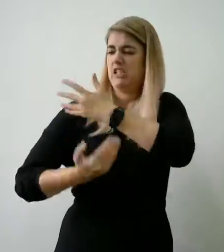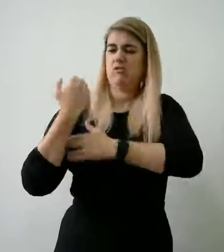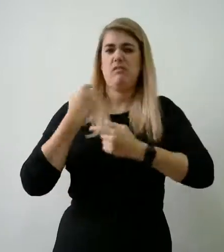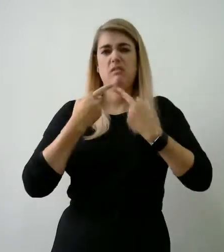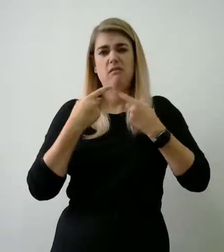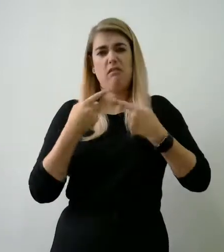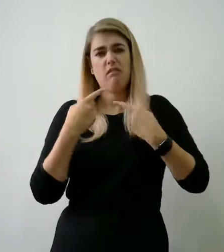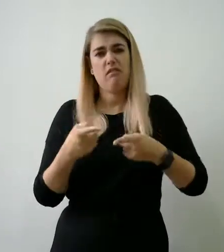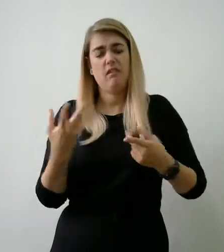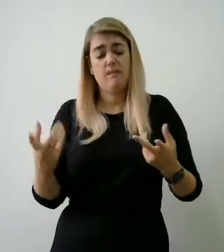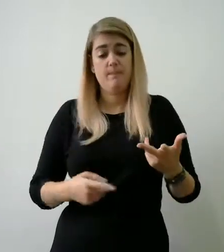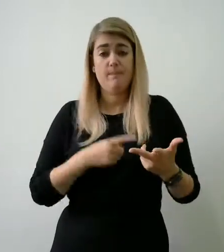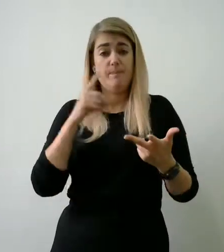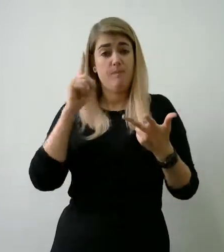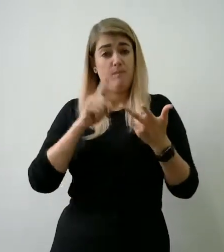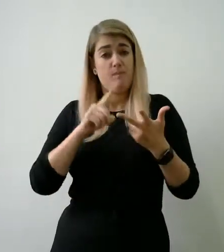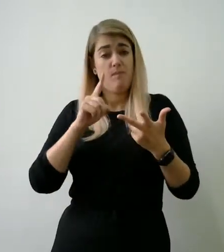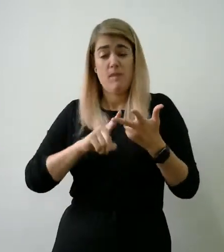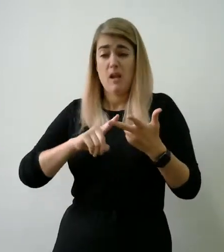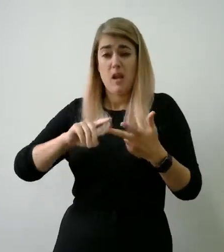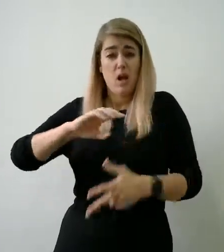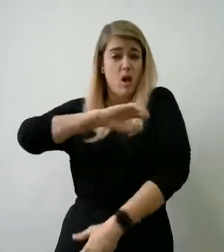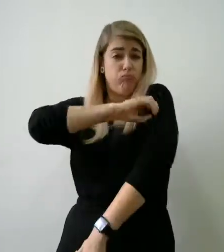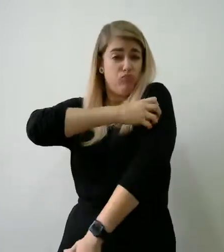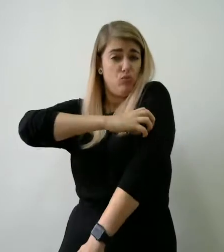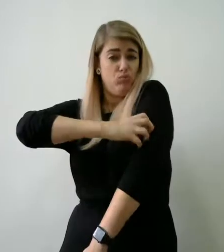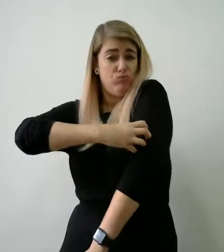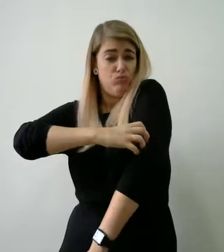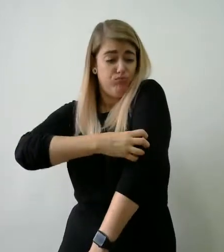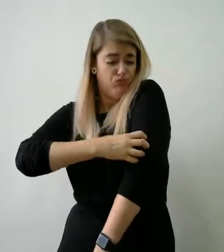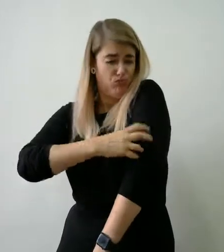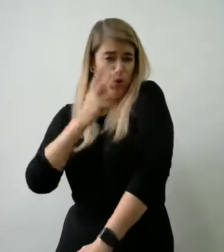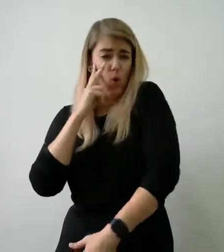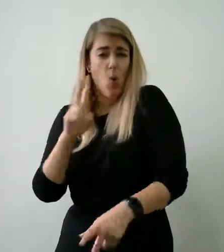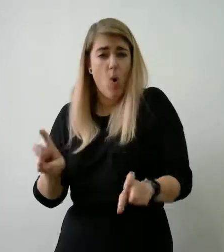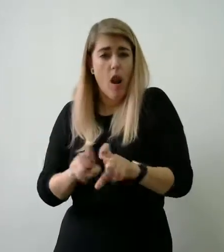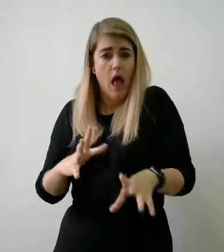Bruising resembling hand or finger imprints or in unusual places